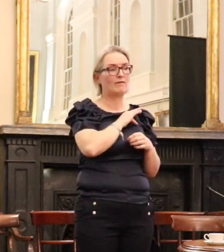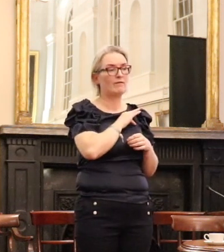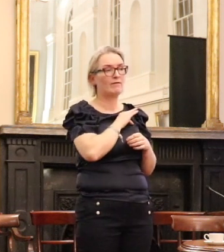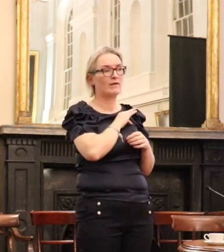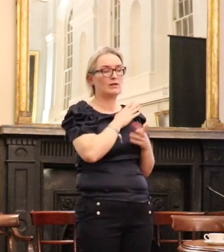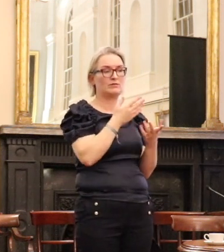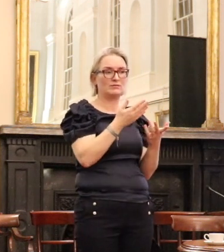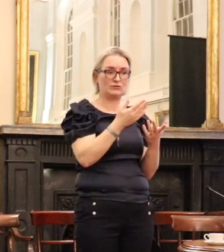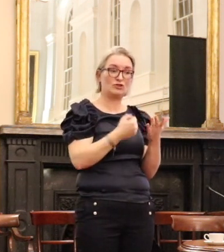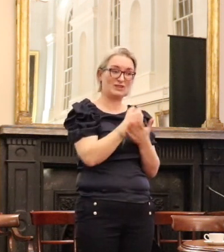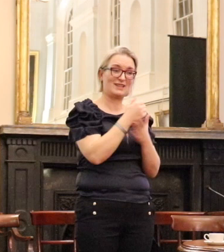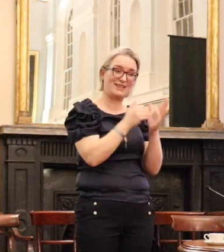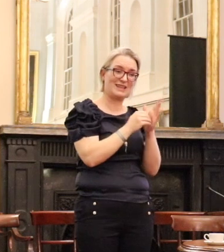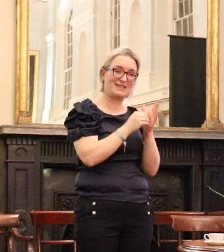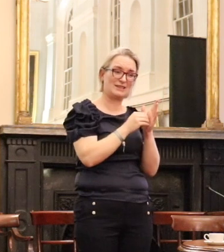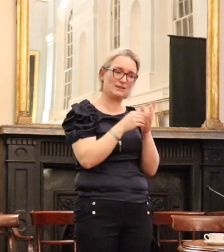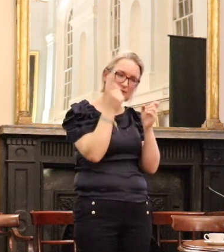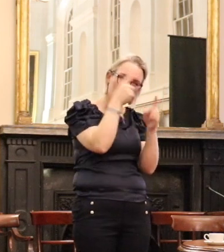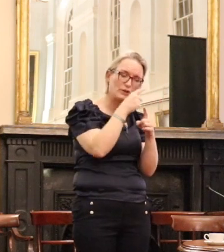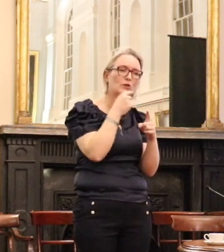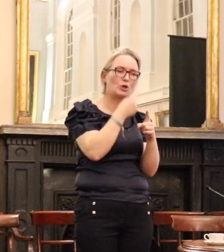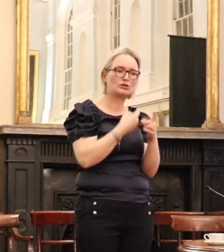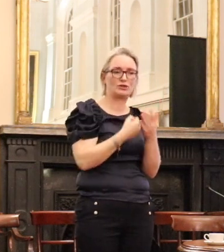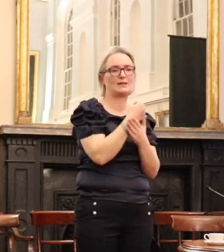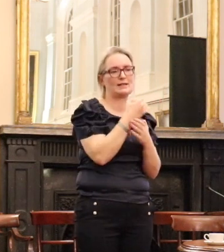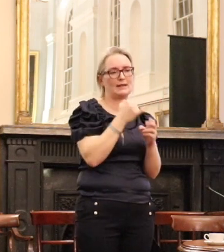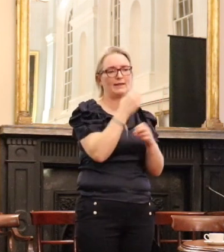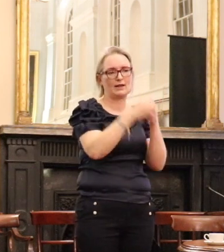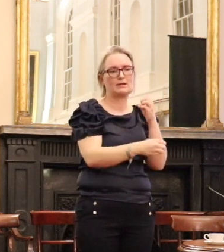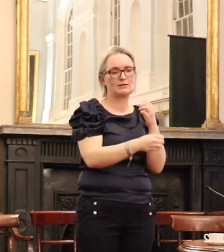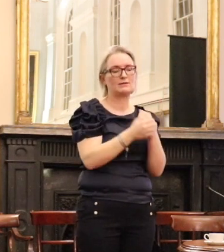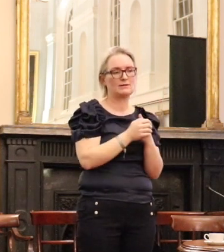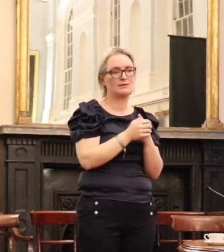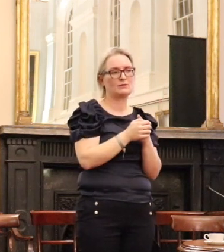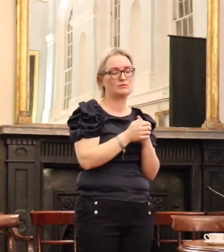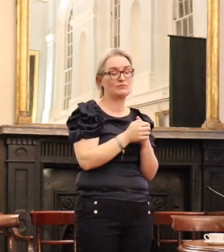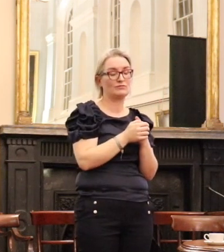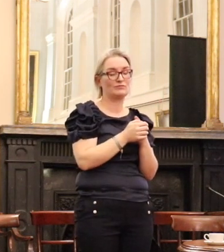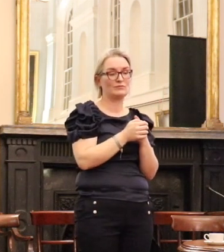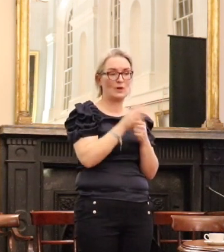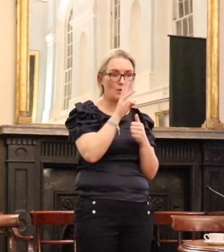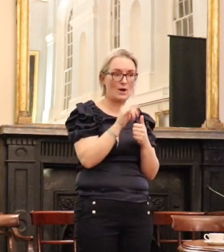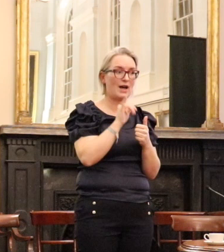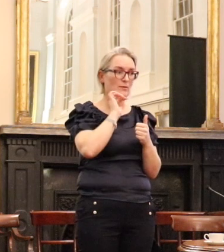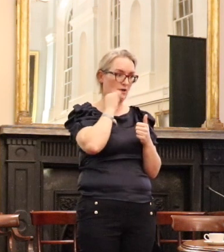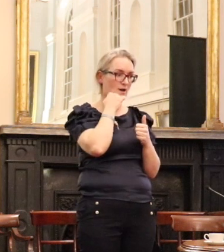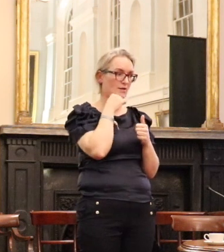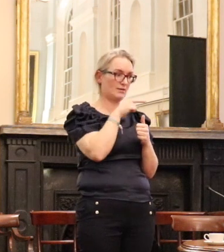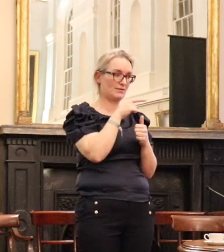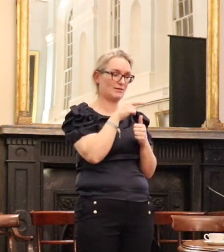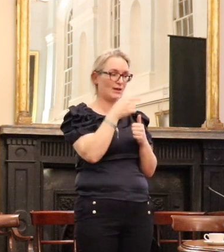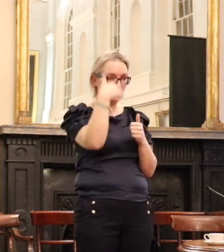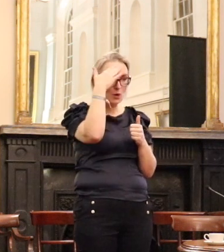But ultimately it was a successful campaign and it is reflective of the types of test cases that when they are